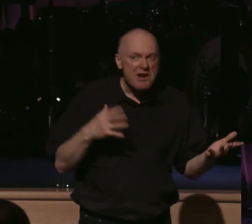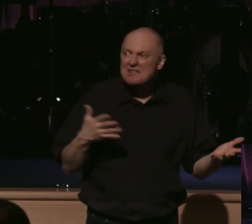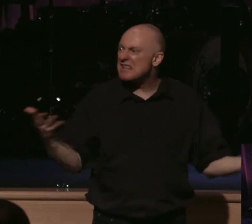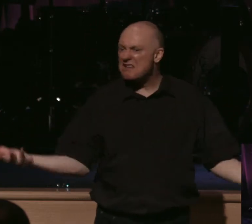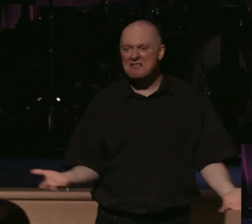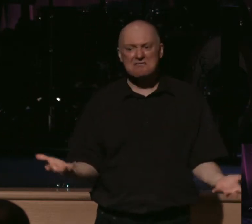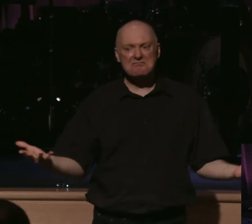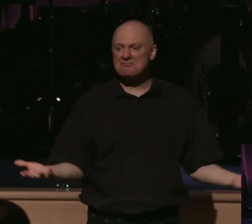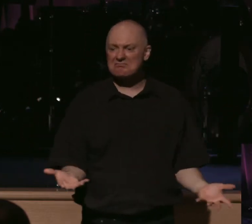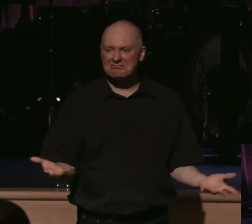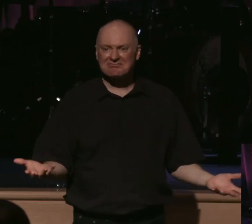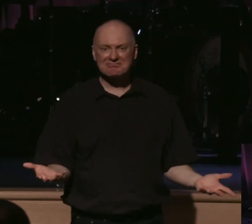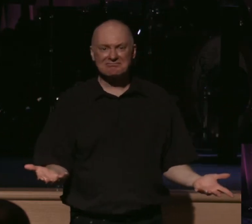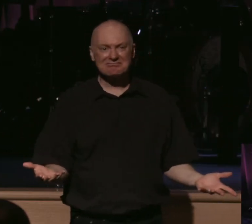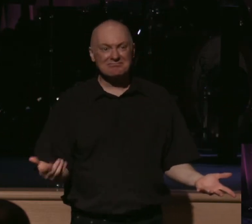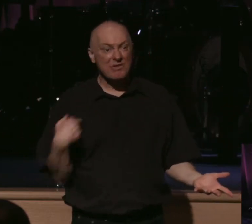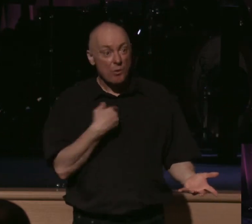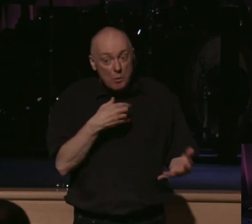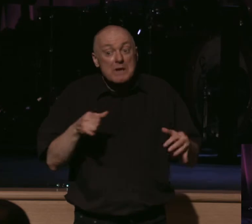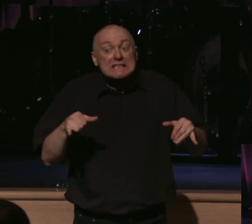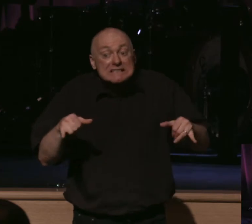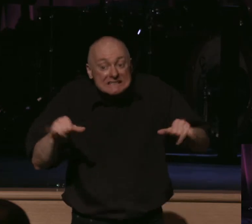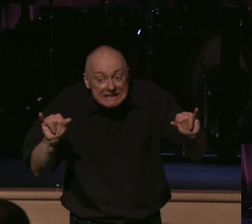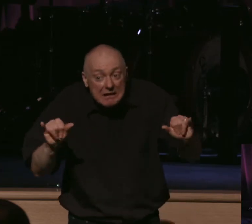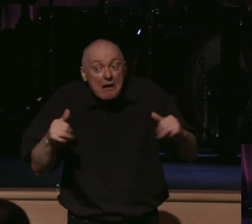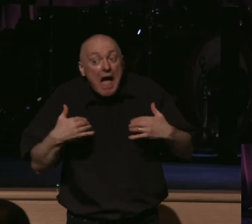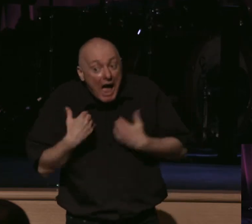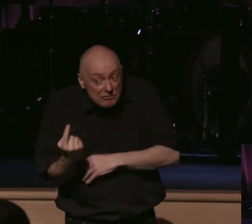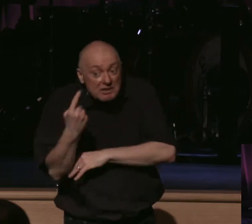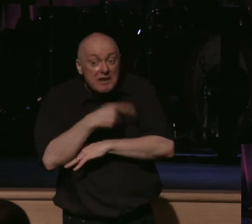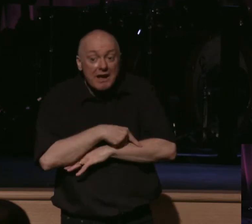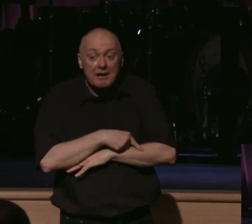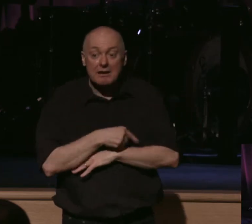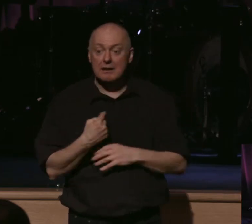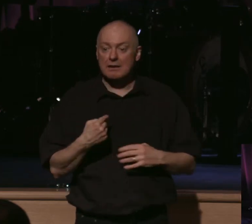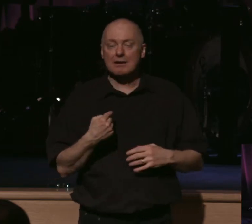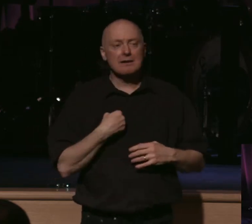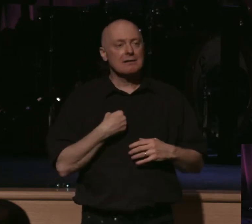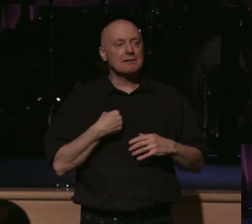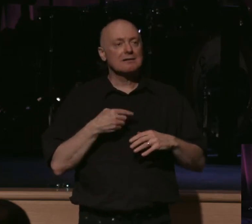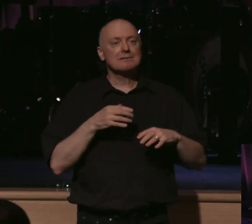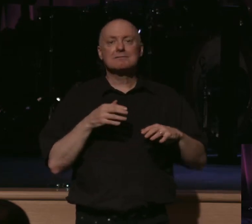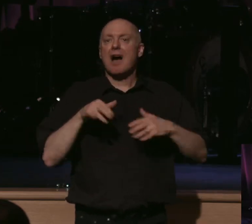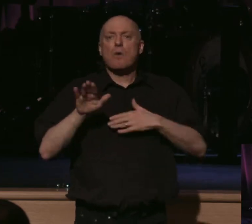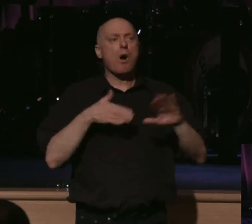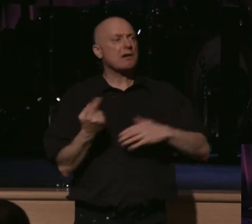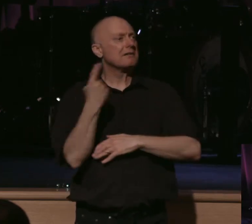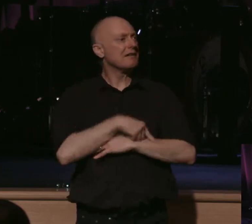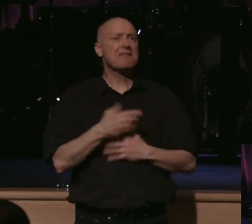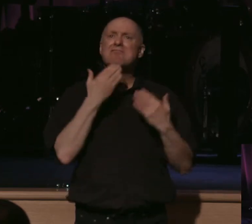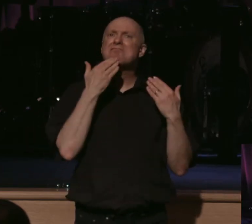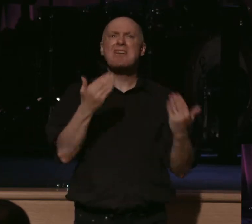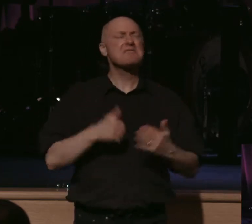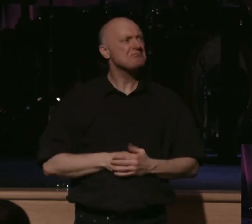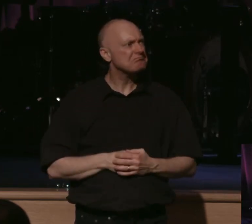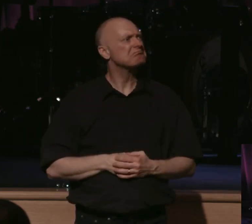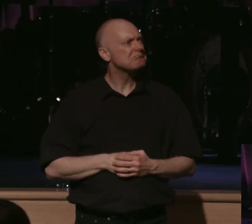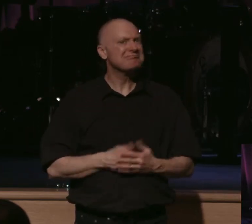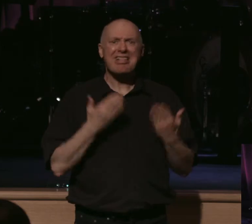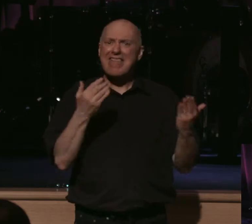which we still harvest to death. As I walked into the church early this morning, I was just like, God, thank you. mean, in light of all this, I'm just, thank you that we